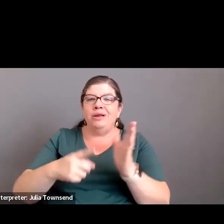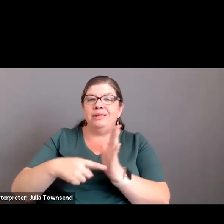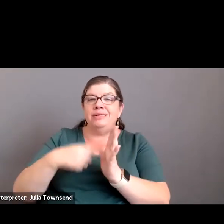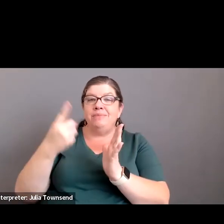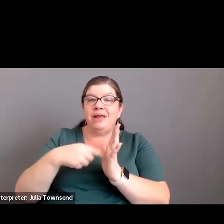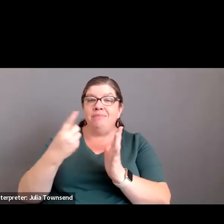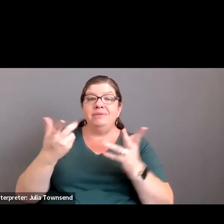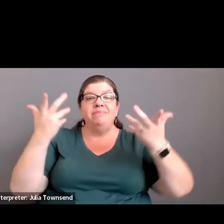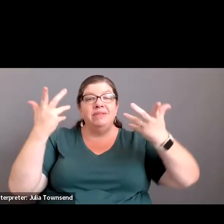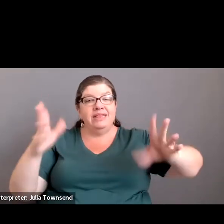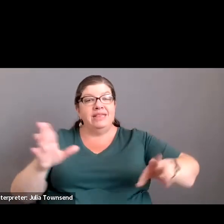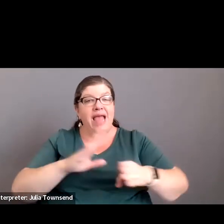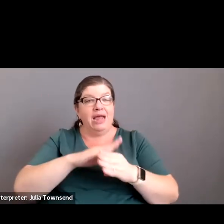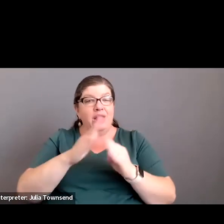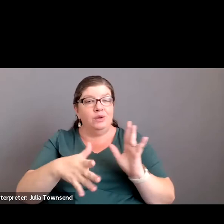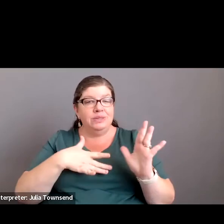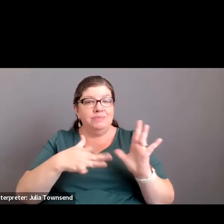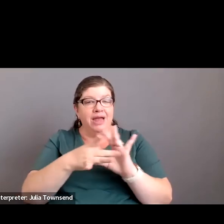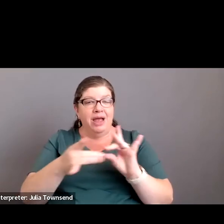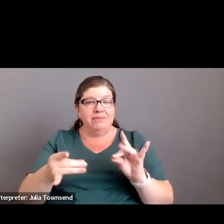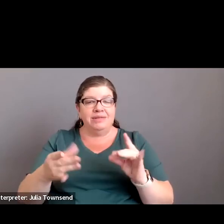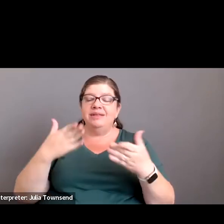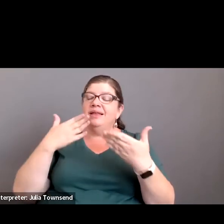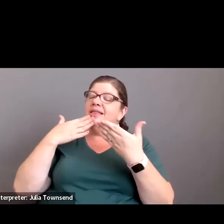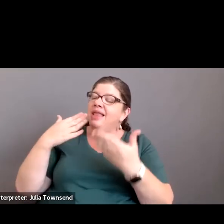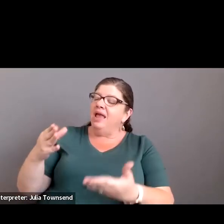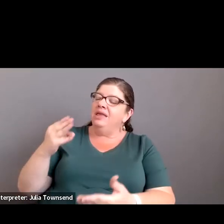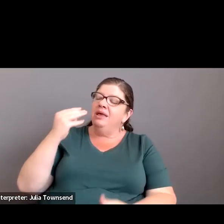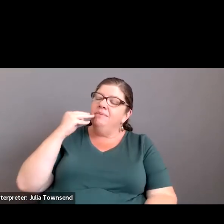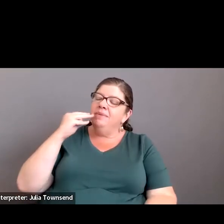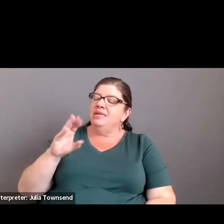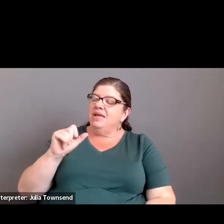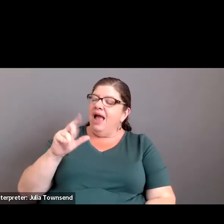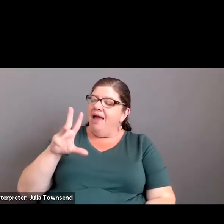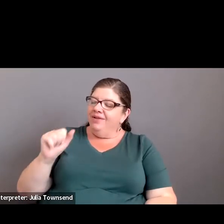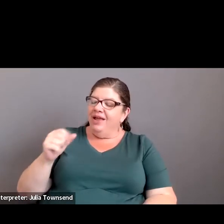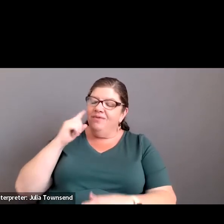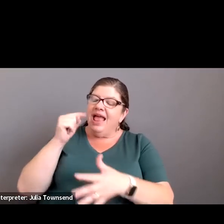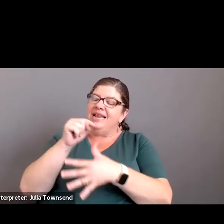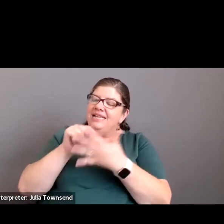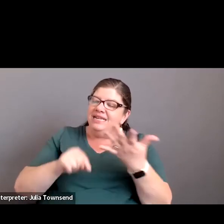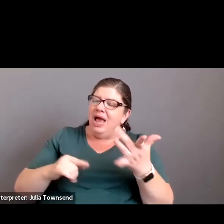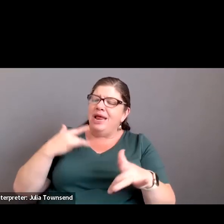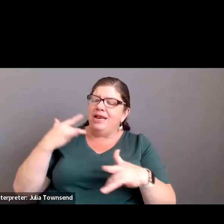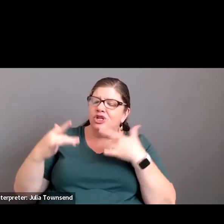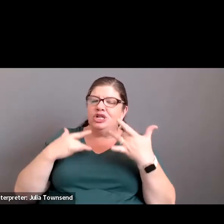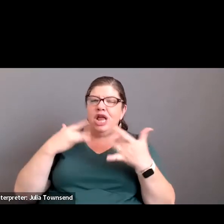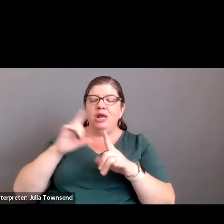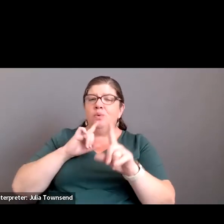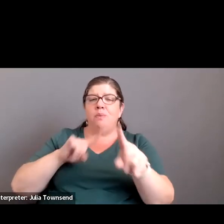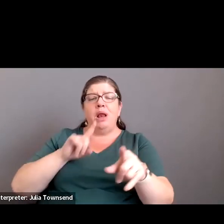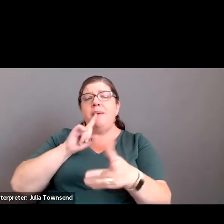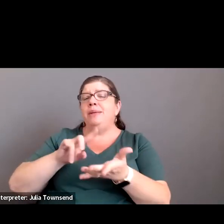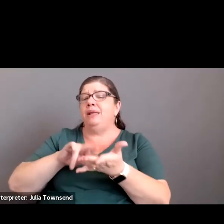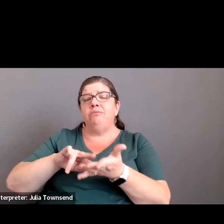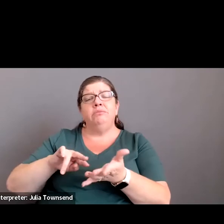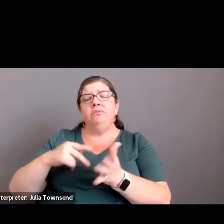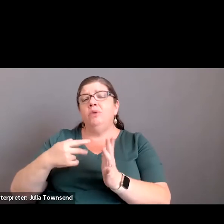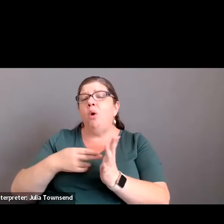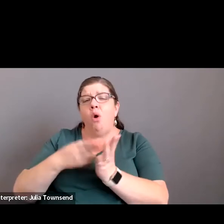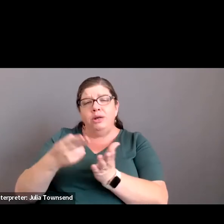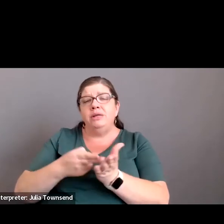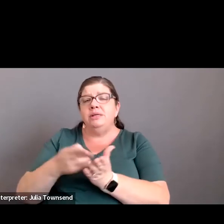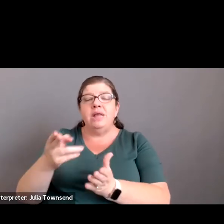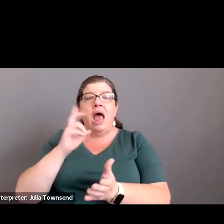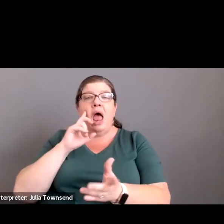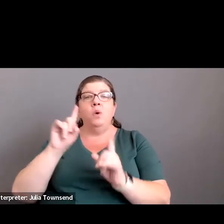that concludes my comments. Yes. Thank you, Miss Cavia, for that very detailed and energetic report. No, I mean that in the best way. was at a I was